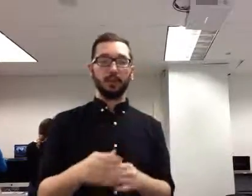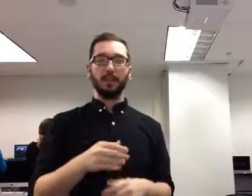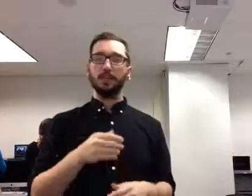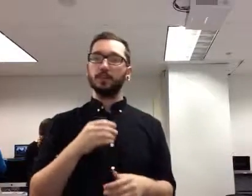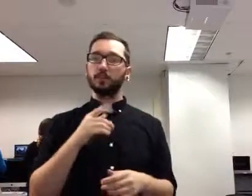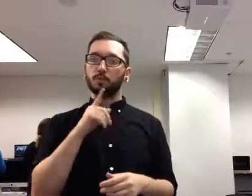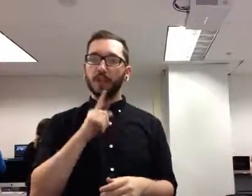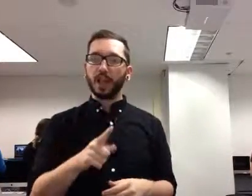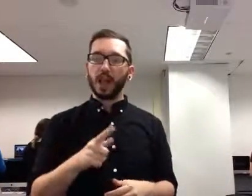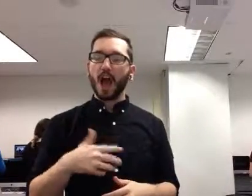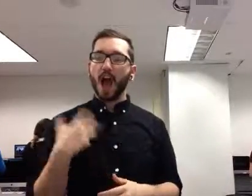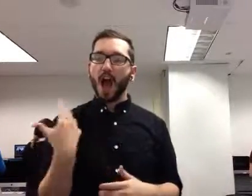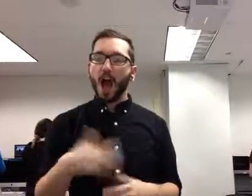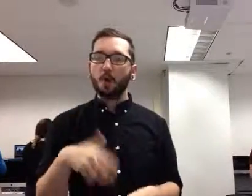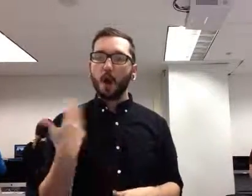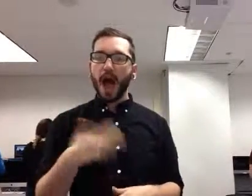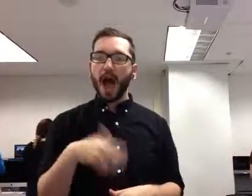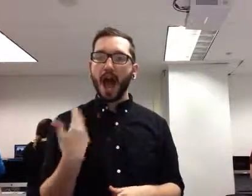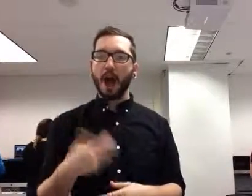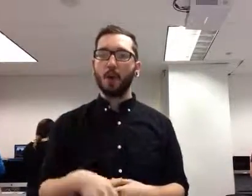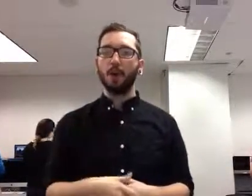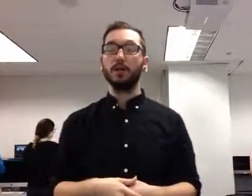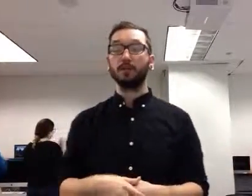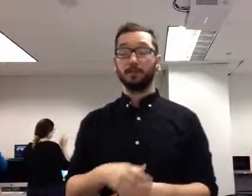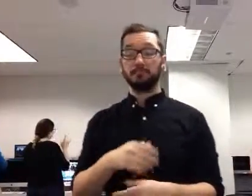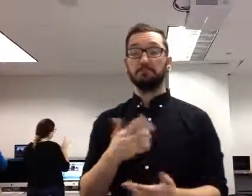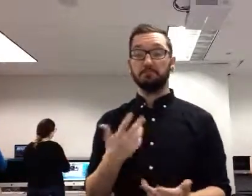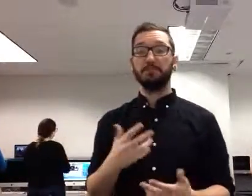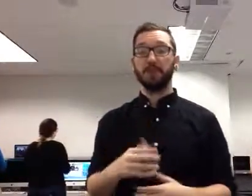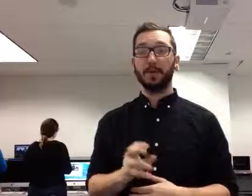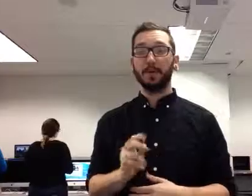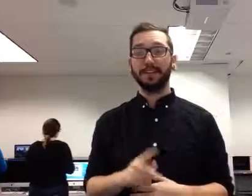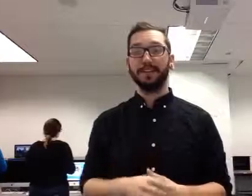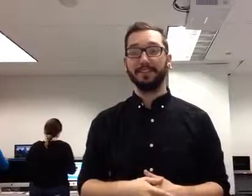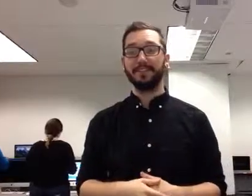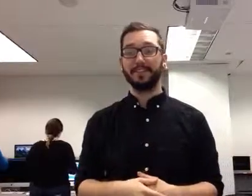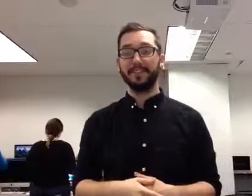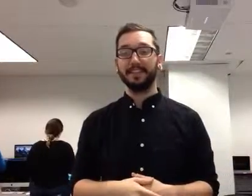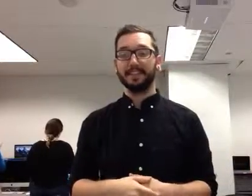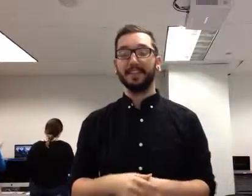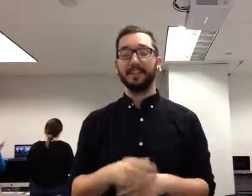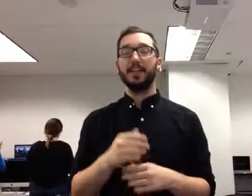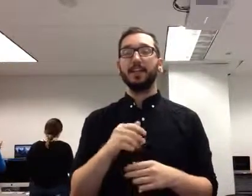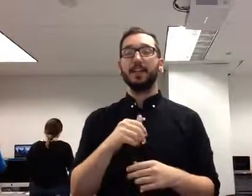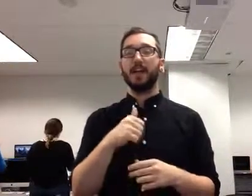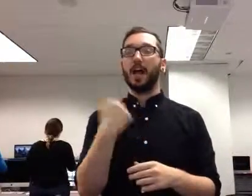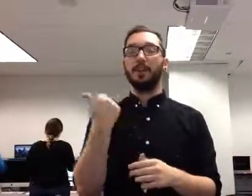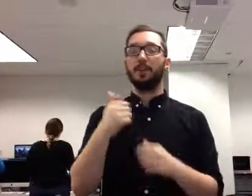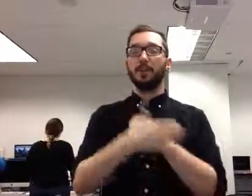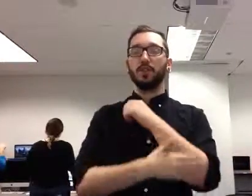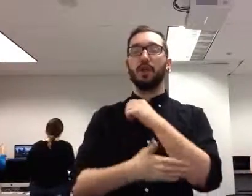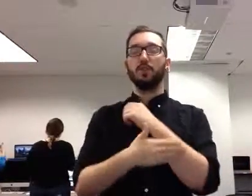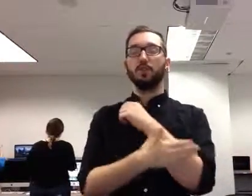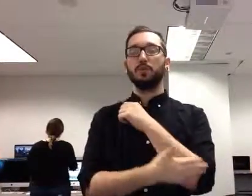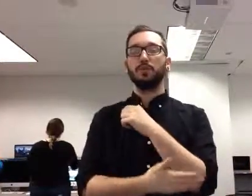Sincerely aghast? Yeah. Like I said, no other country put the possible exception